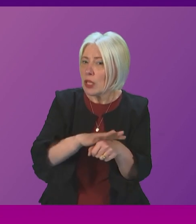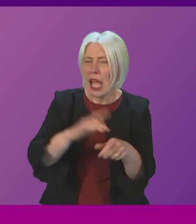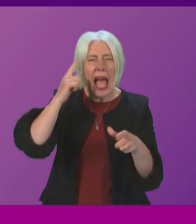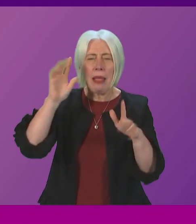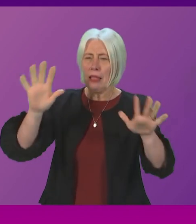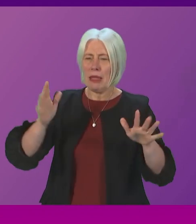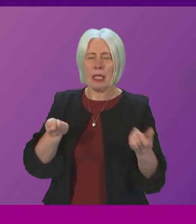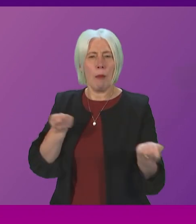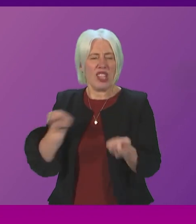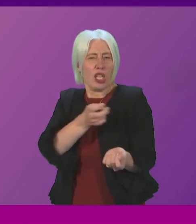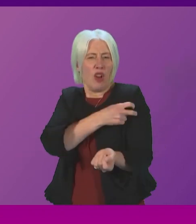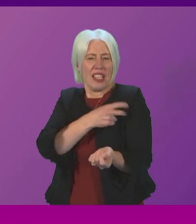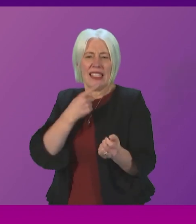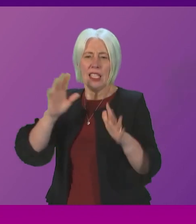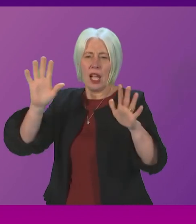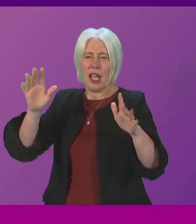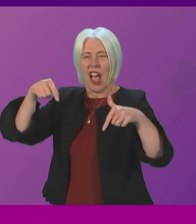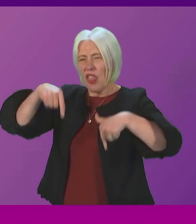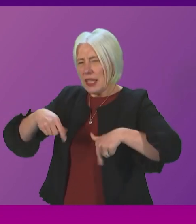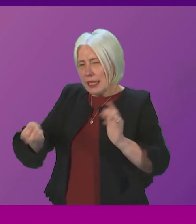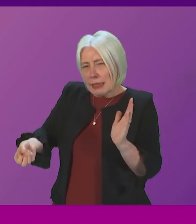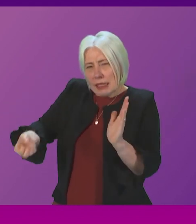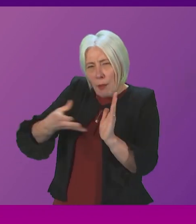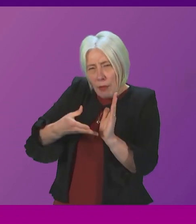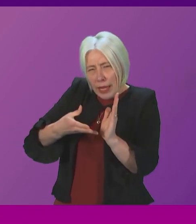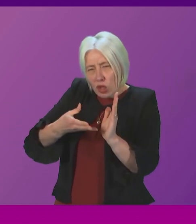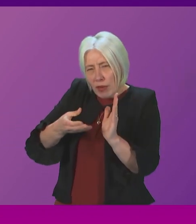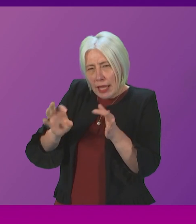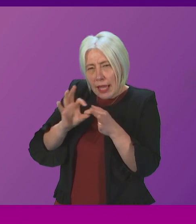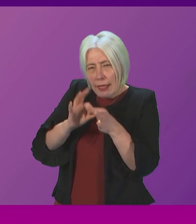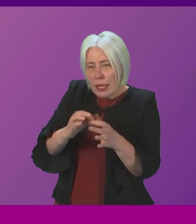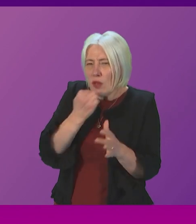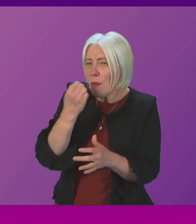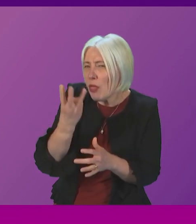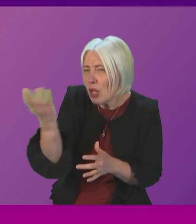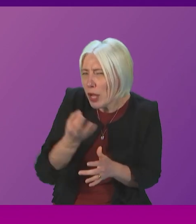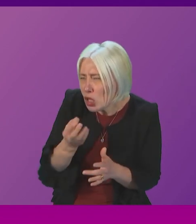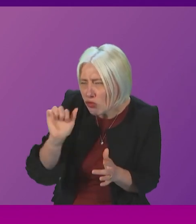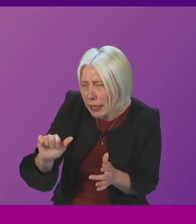may be some understanding this is a supplementary with particular regards to question number three